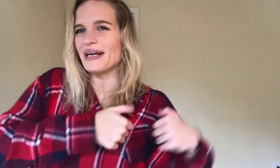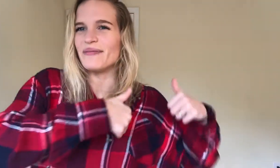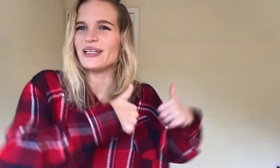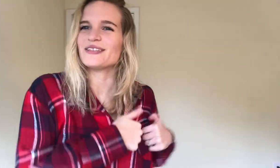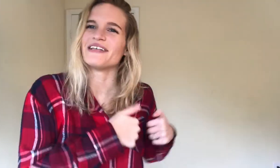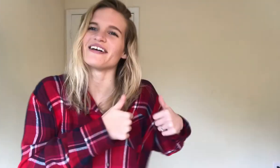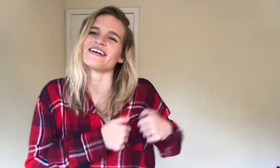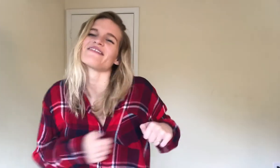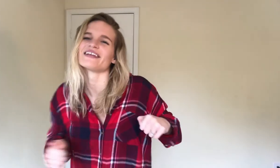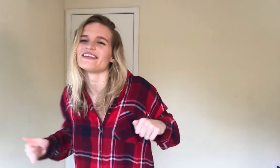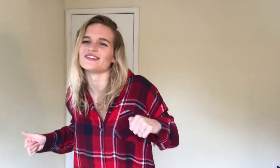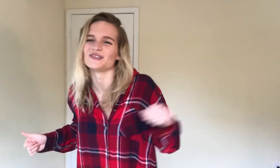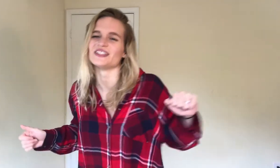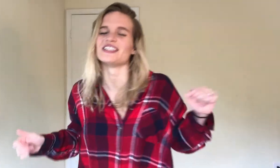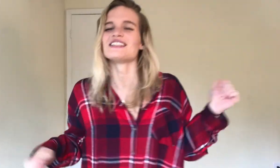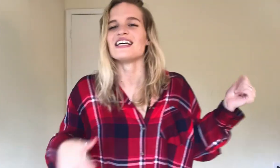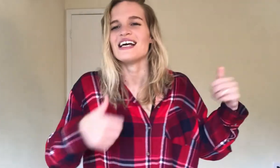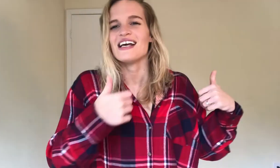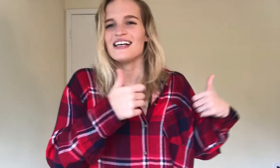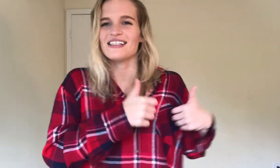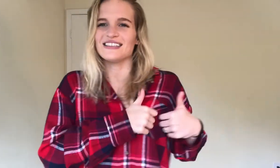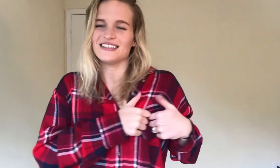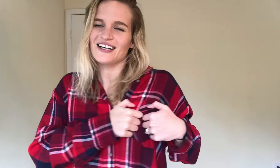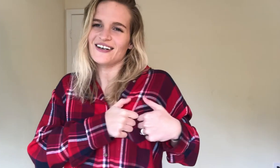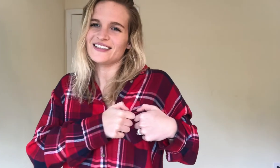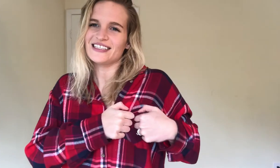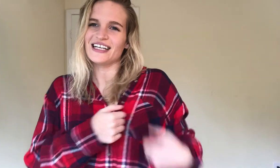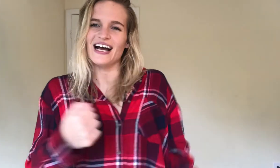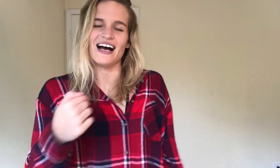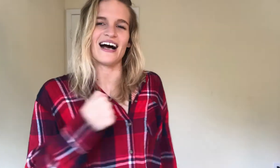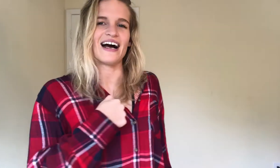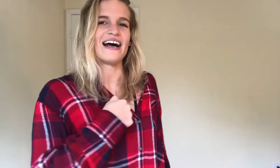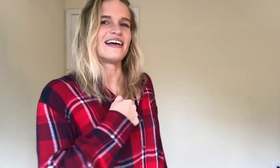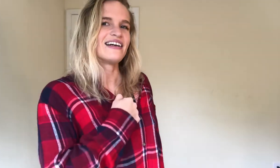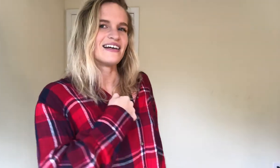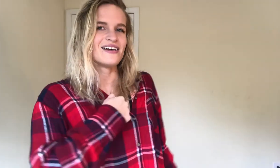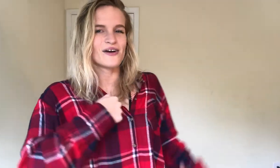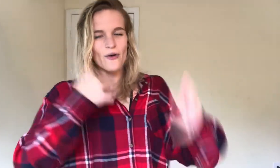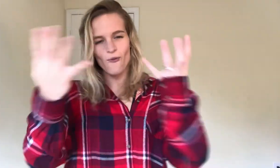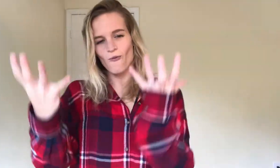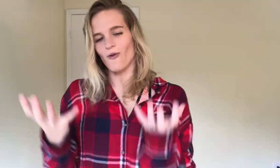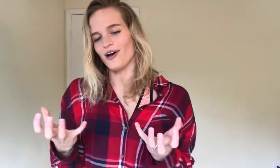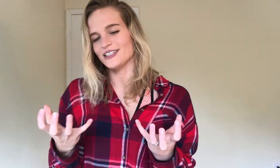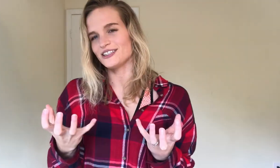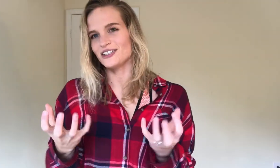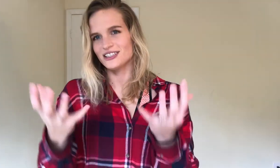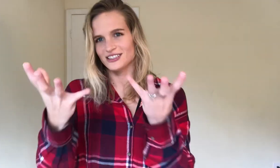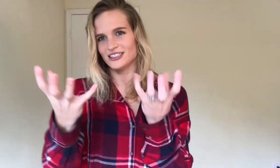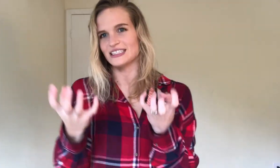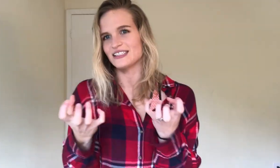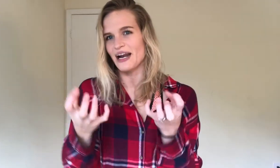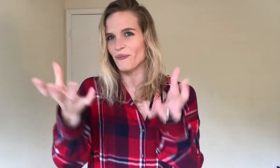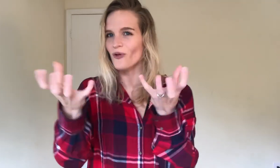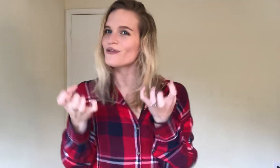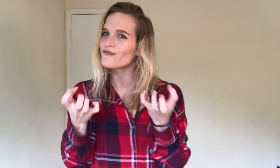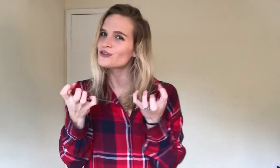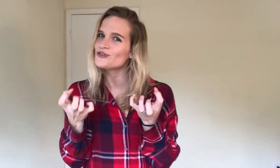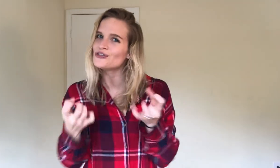baby, sweetheart, one of those words. Darling, I want, so this, you kind of pull it to you,